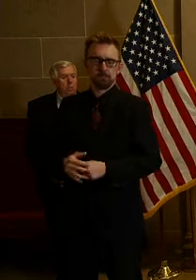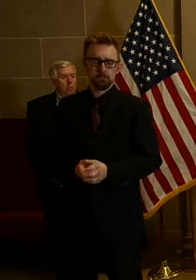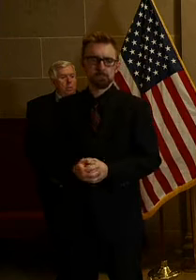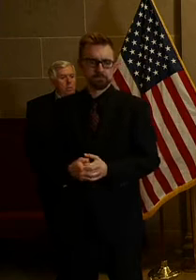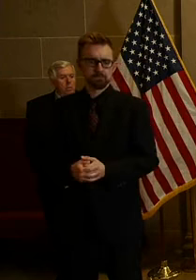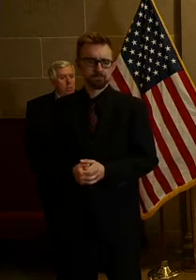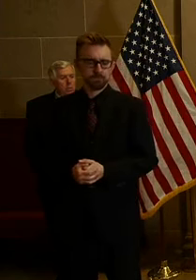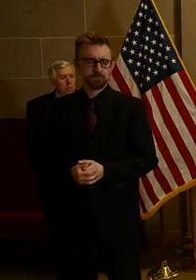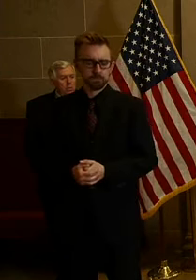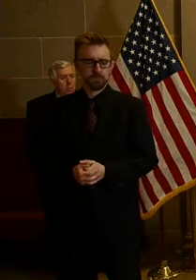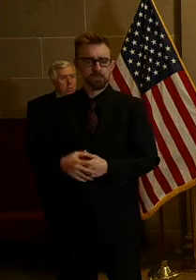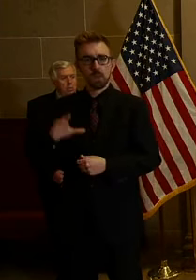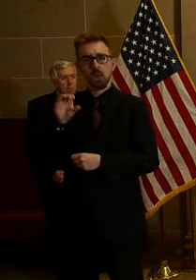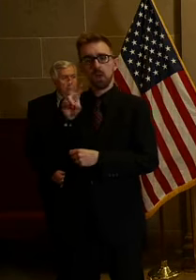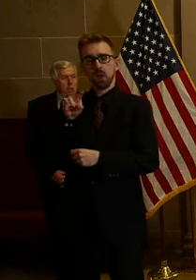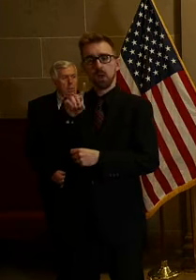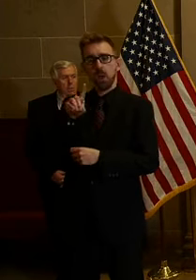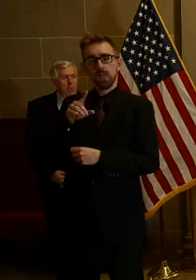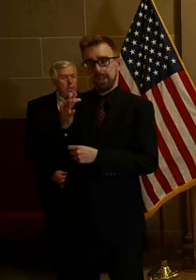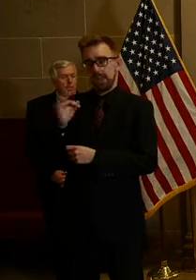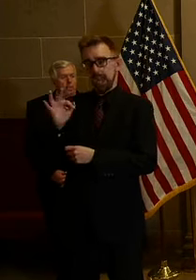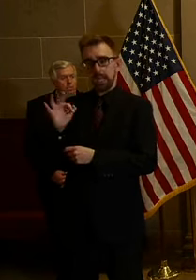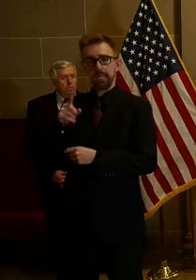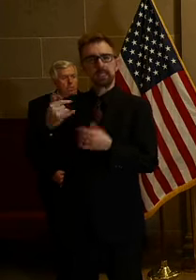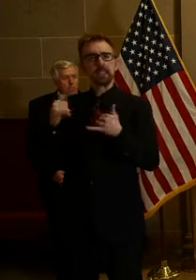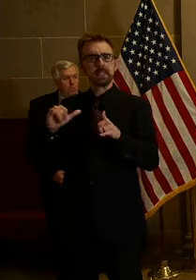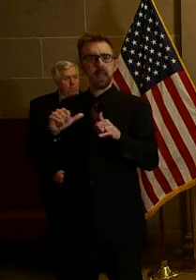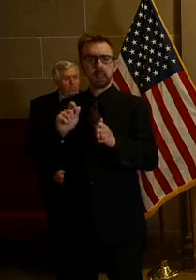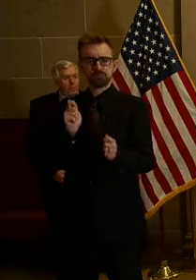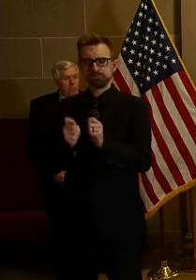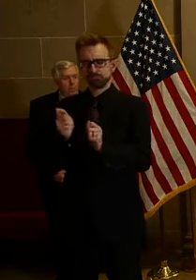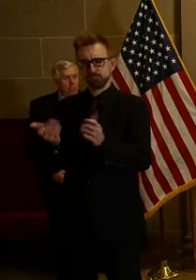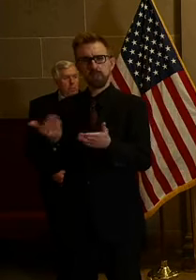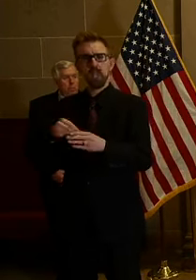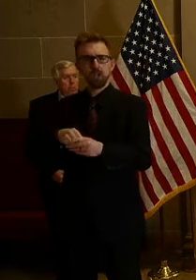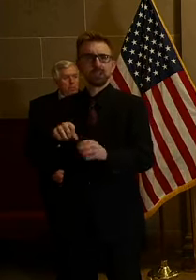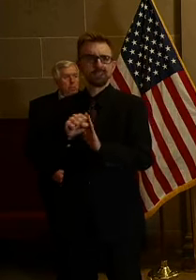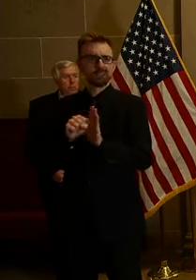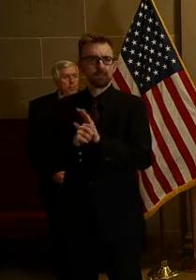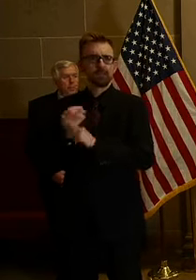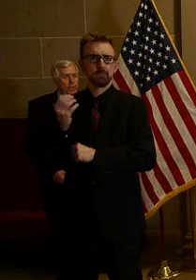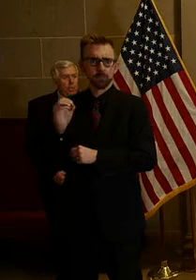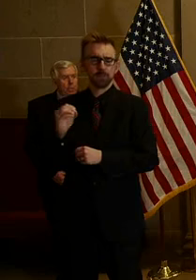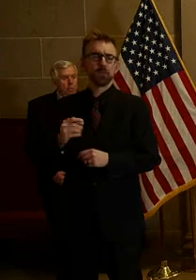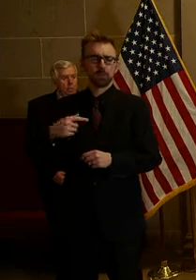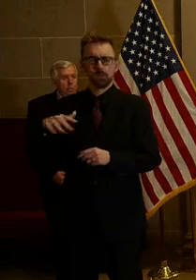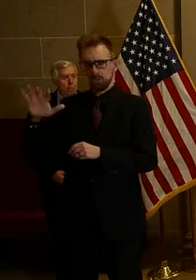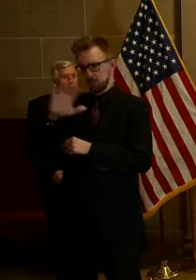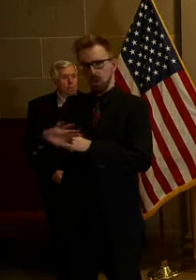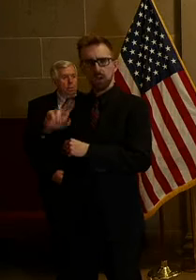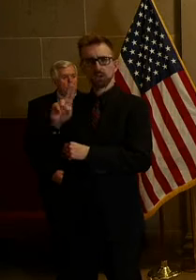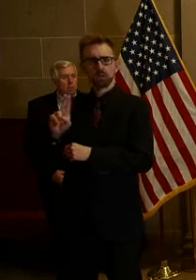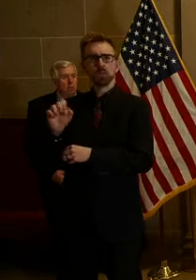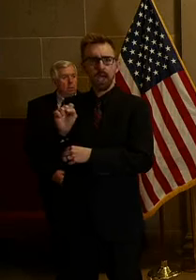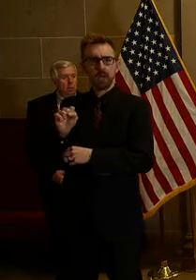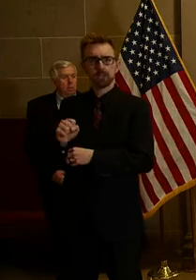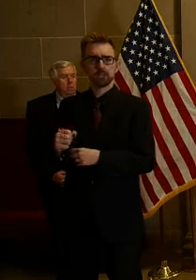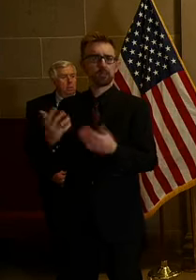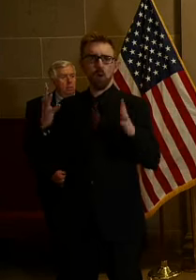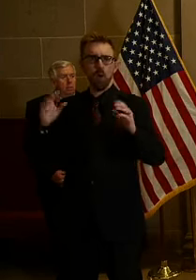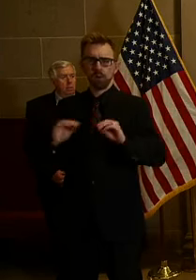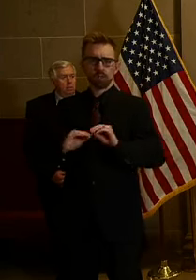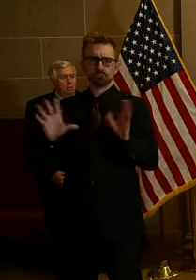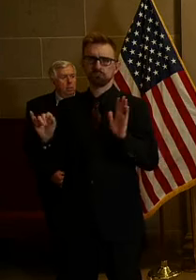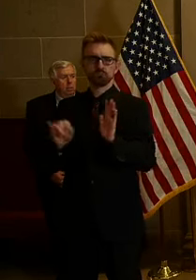Although the COVID-19 pandemic is still developing here in Missouri and across our nation, it is already clear